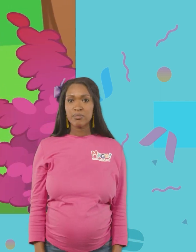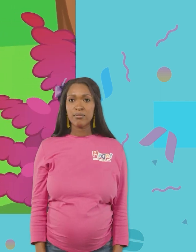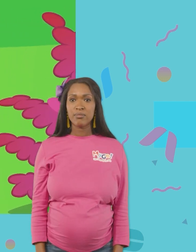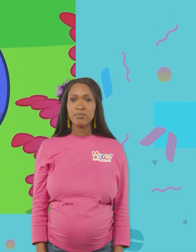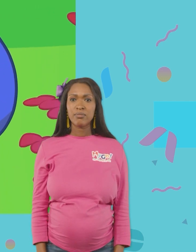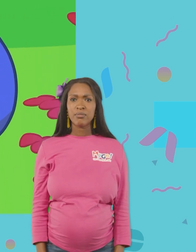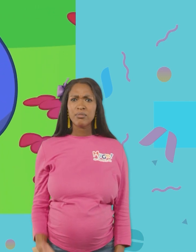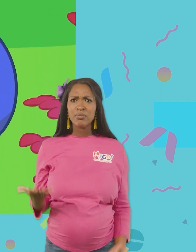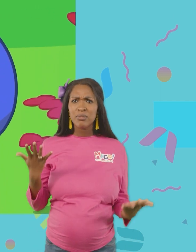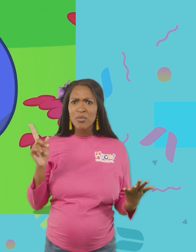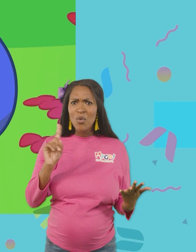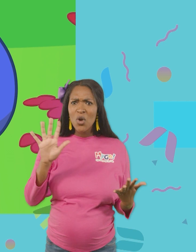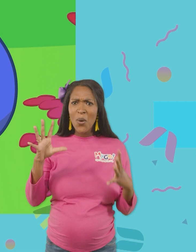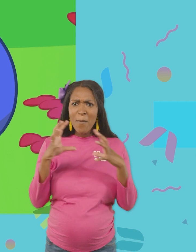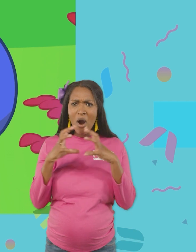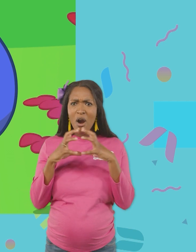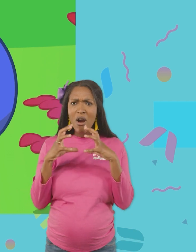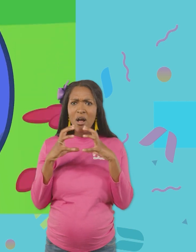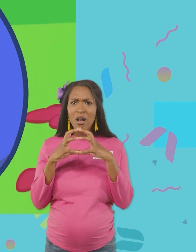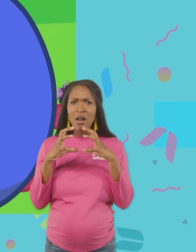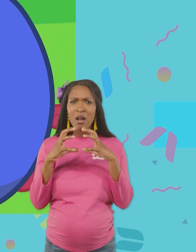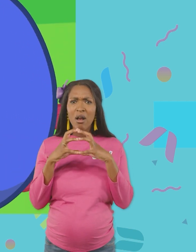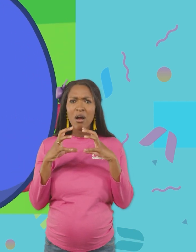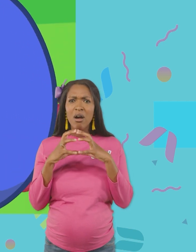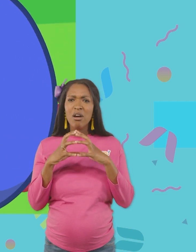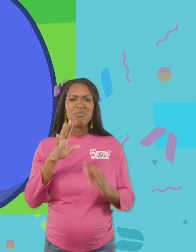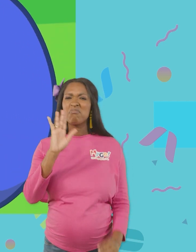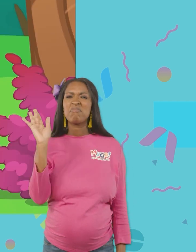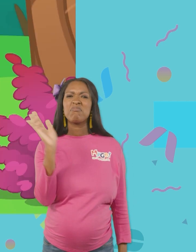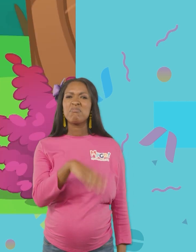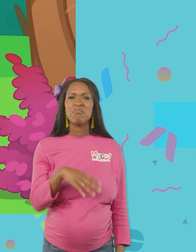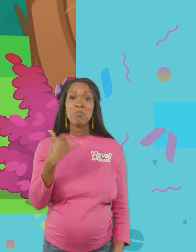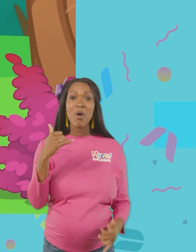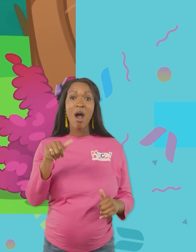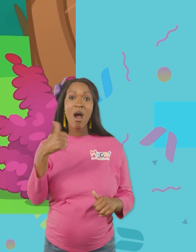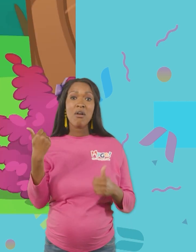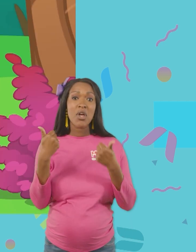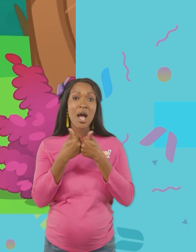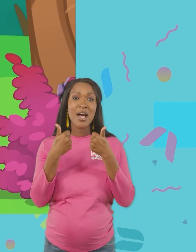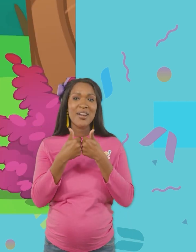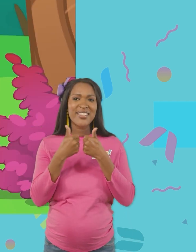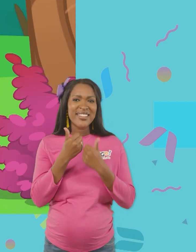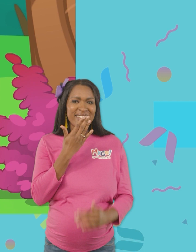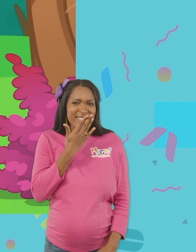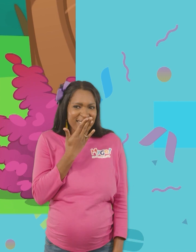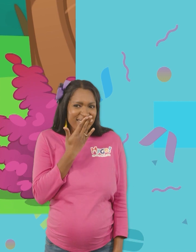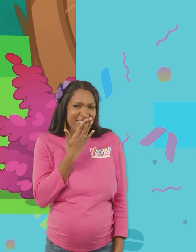Mila! Where? Where's your ball? Never mind the ball. We're going to play another